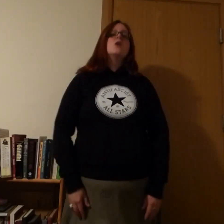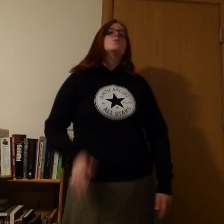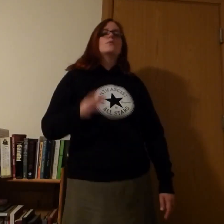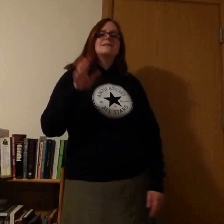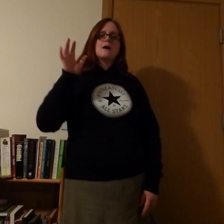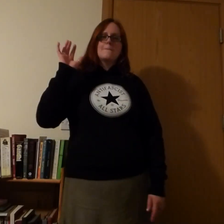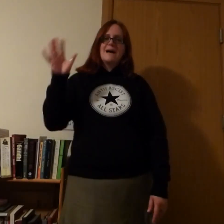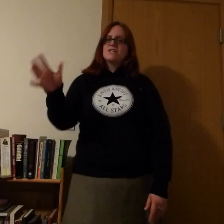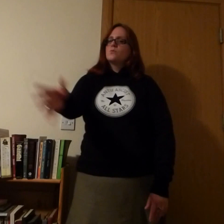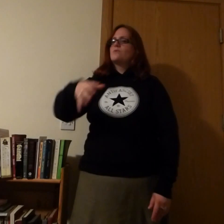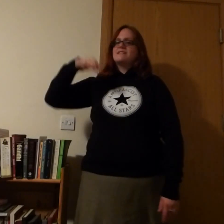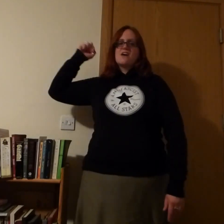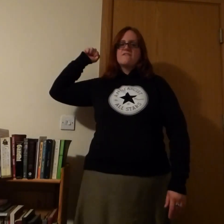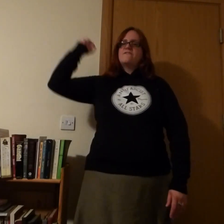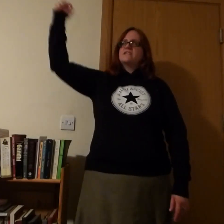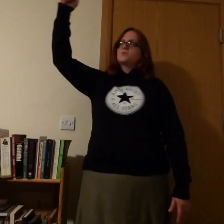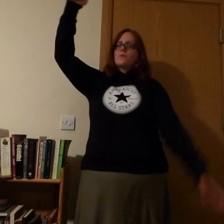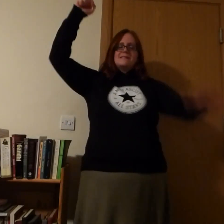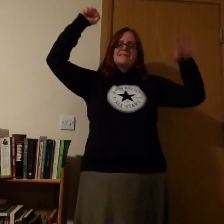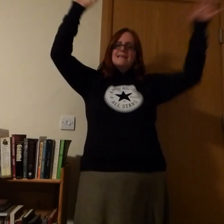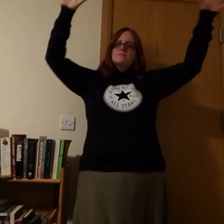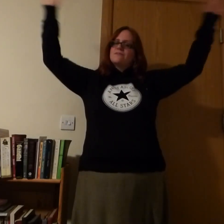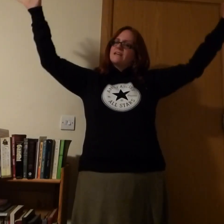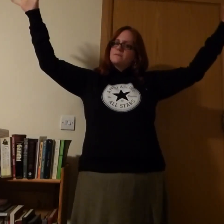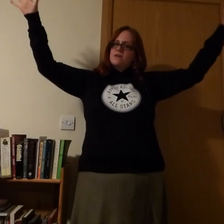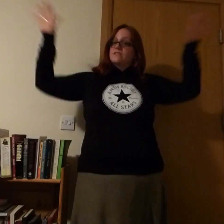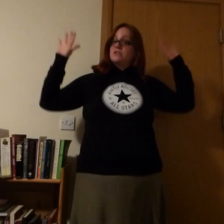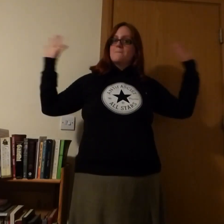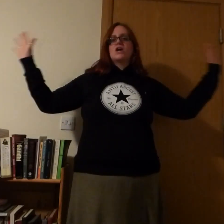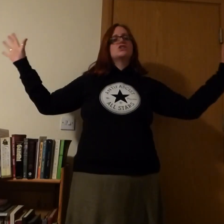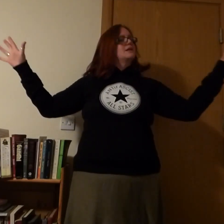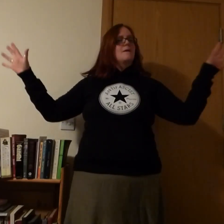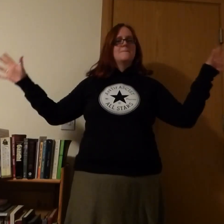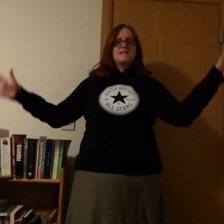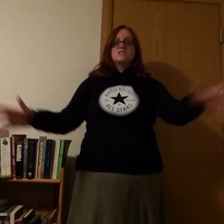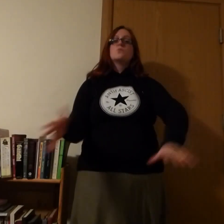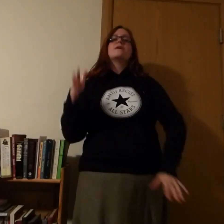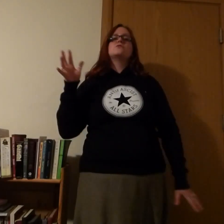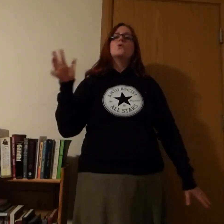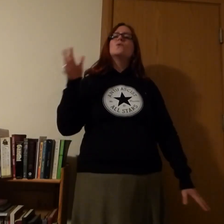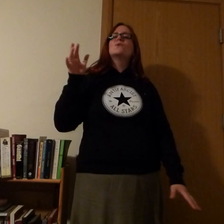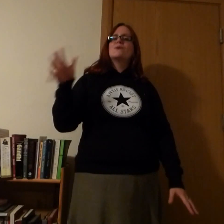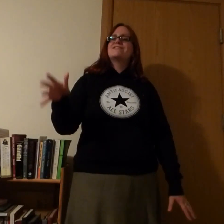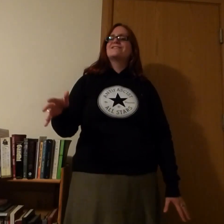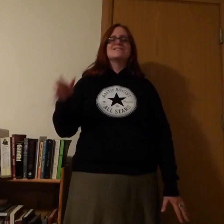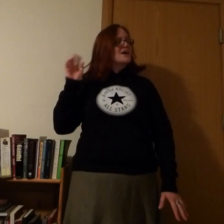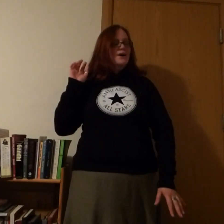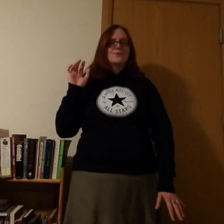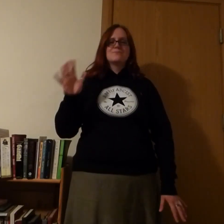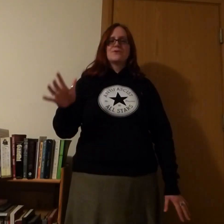We'll raise our banners. We'll raise our fists. We'll raise teams of legal observers to march in our midst. We'll raise awkward questions. And what's more